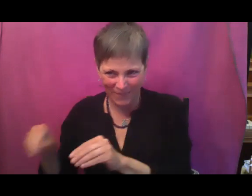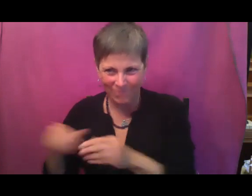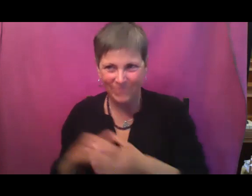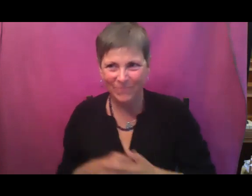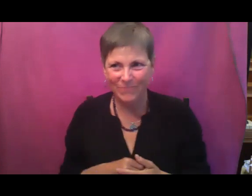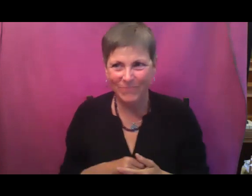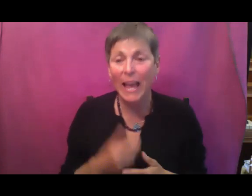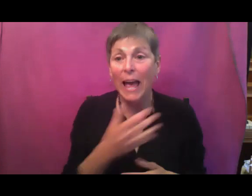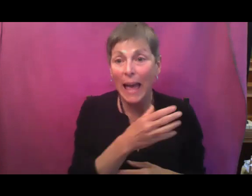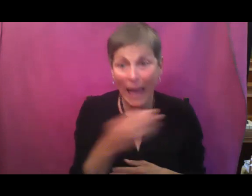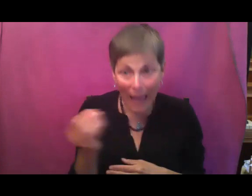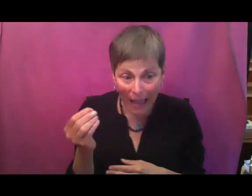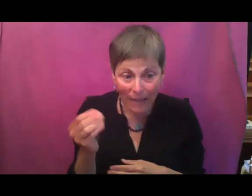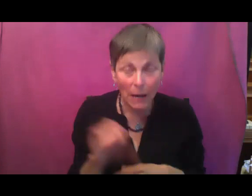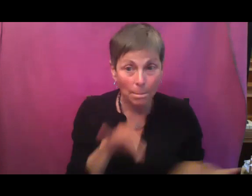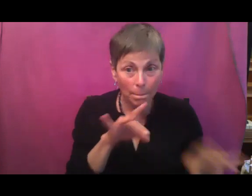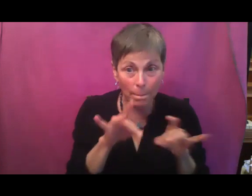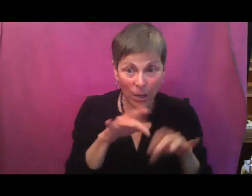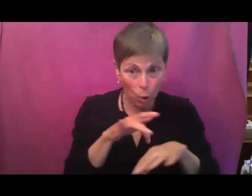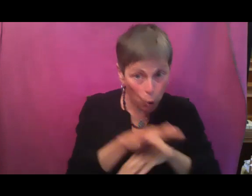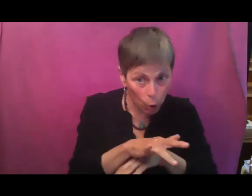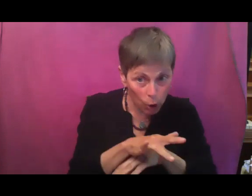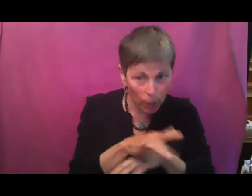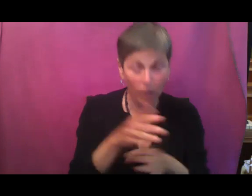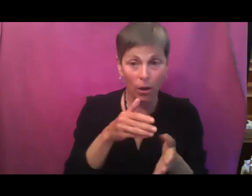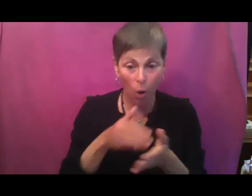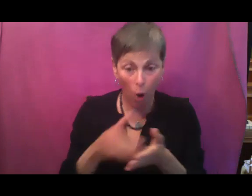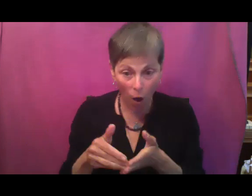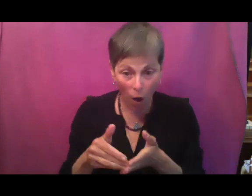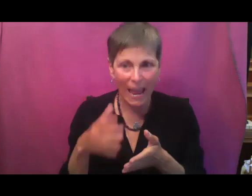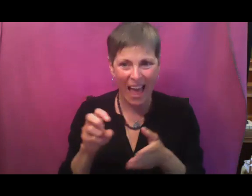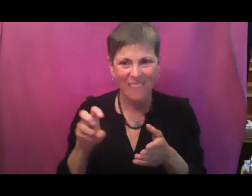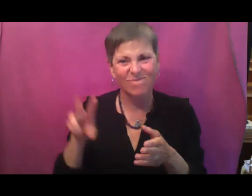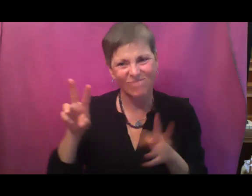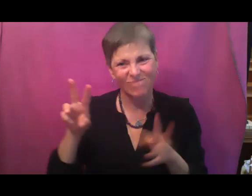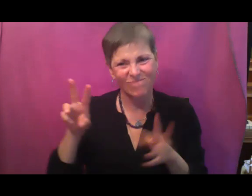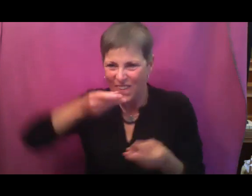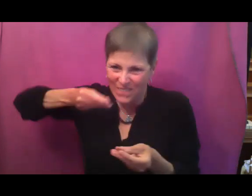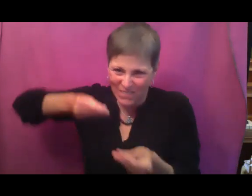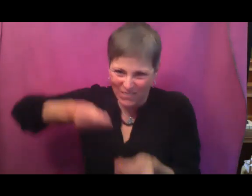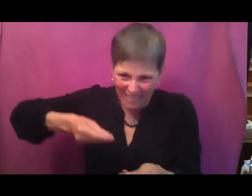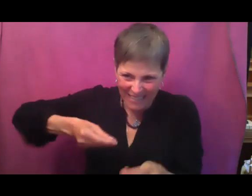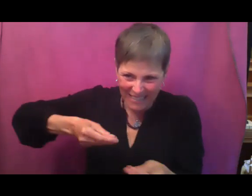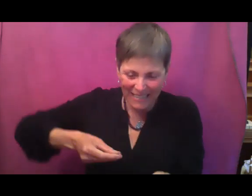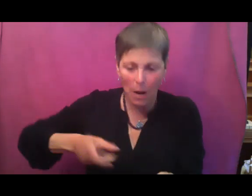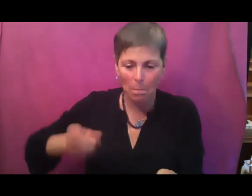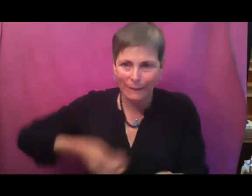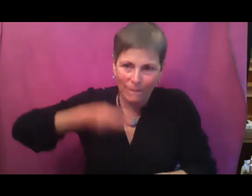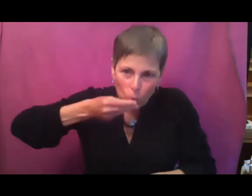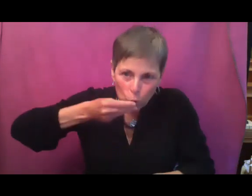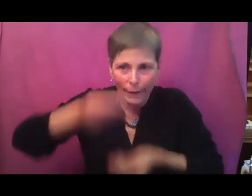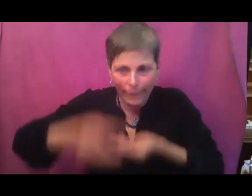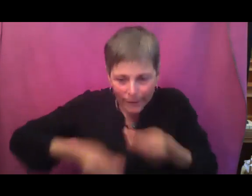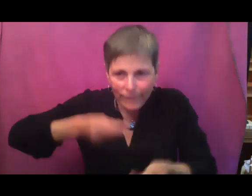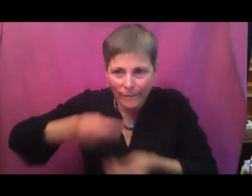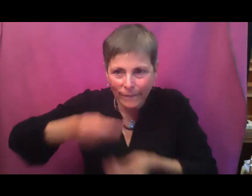early and often and also feeding your cucumbers for even more abundance, whether you succession sow